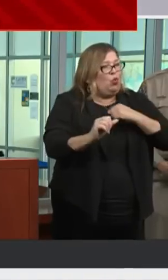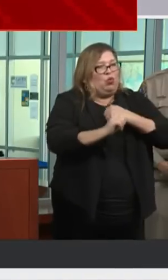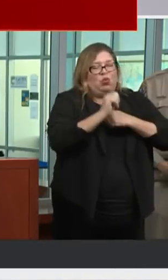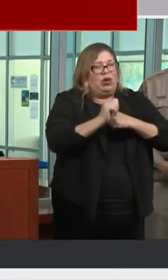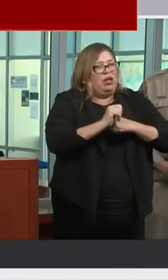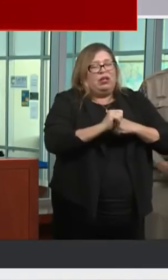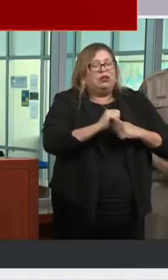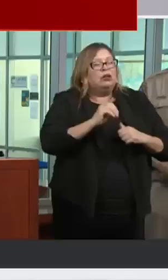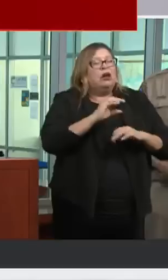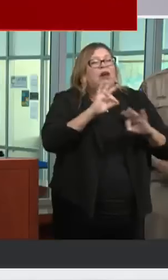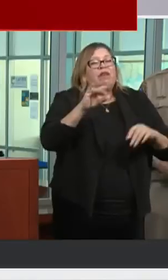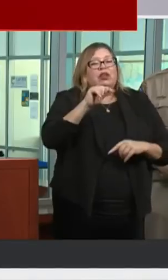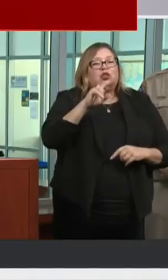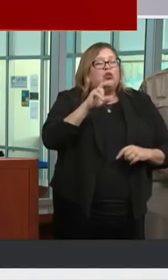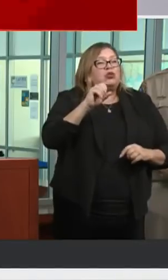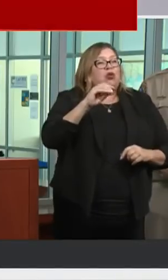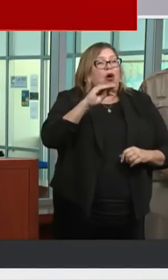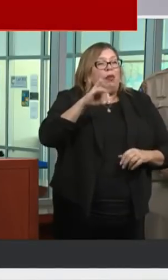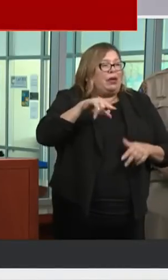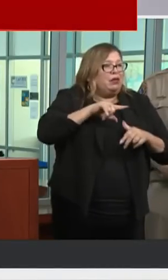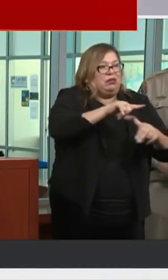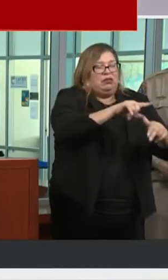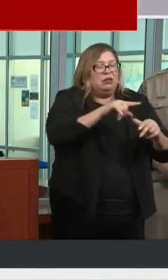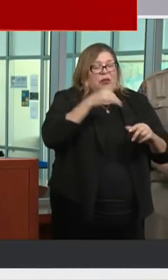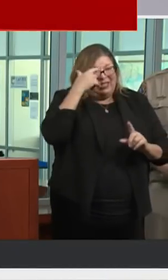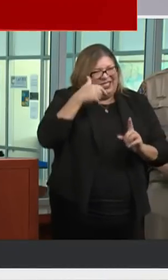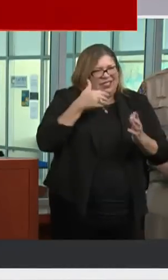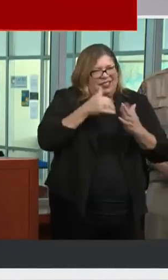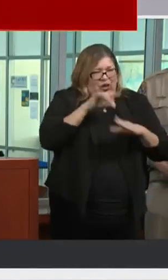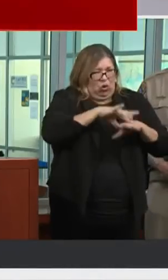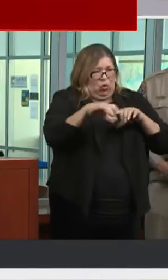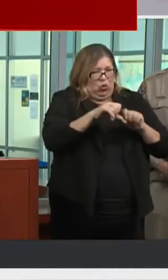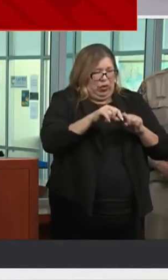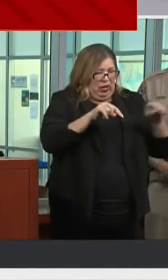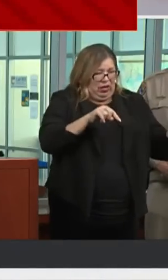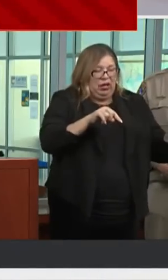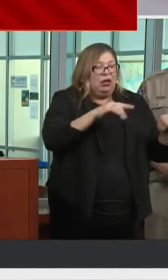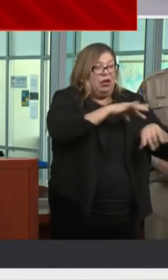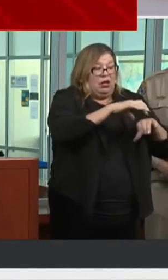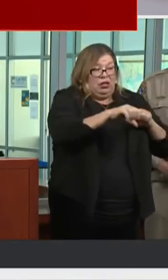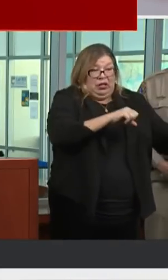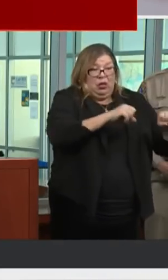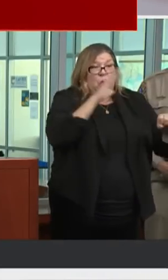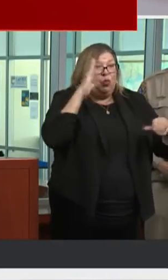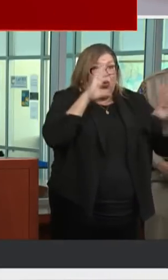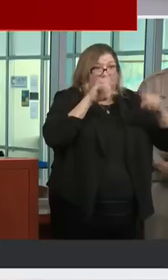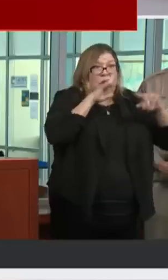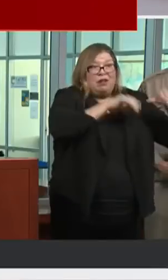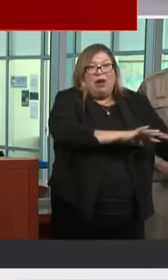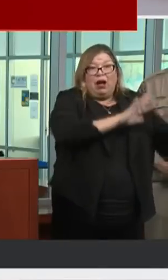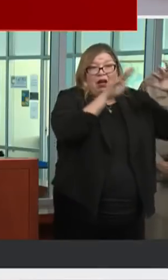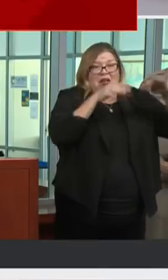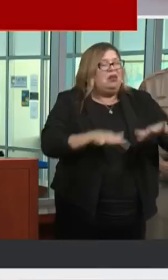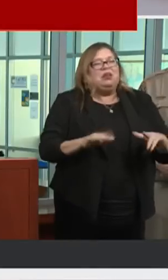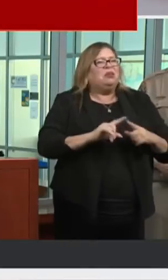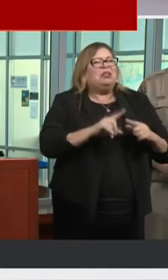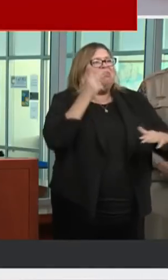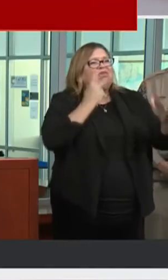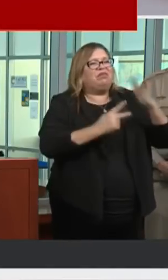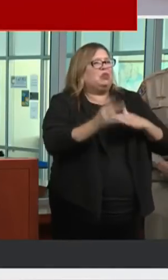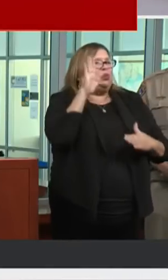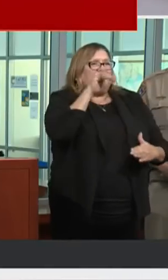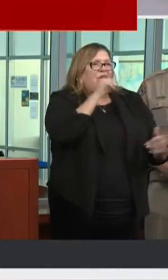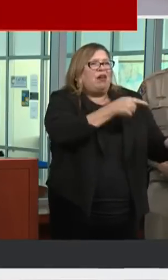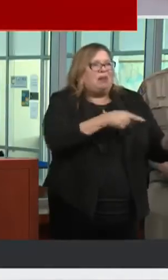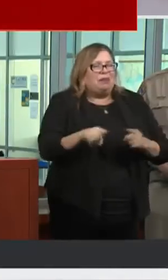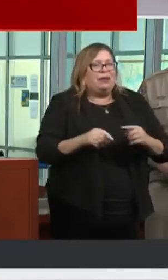because the earthquake was offshore. And so it's important to note that, and so we don't expect that to be the case.